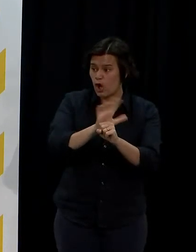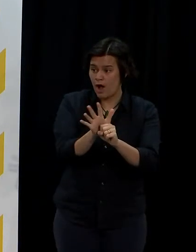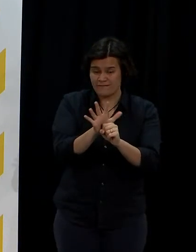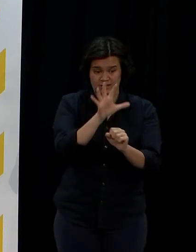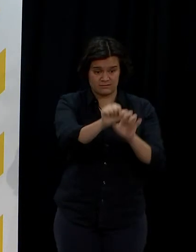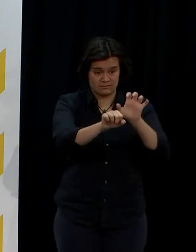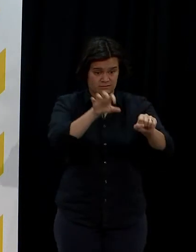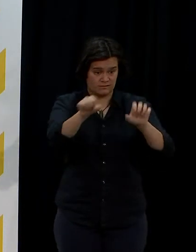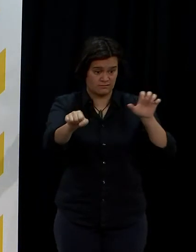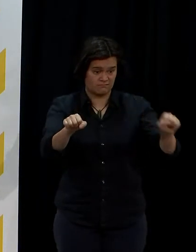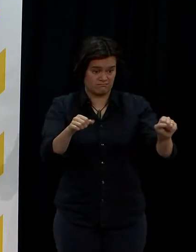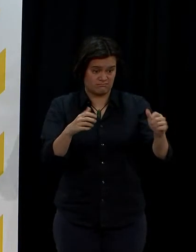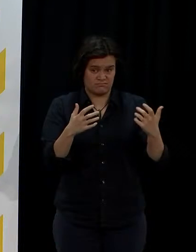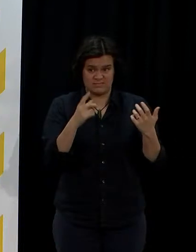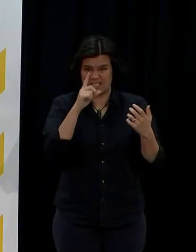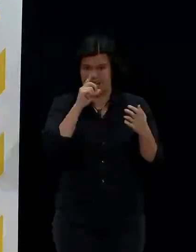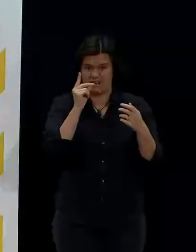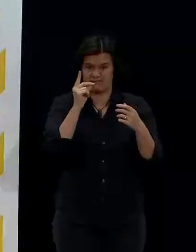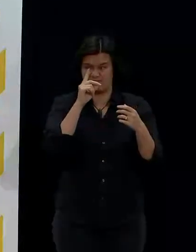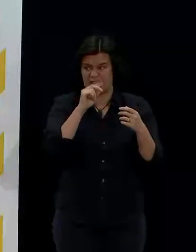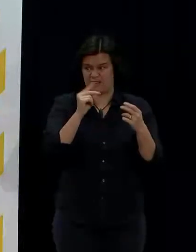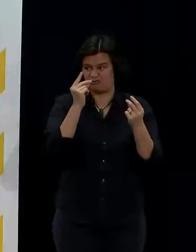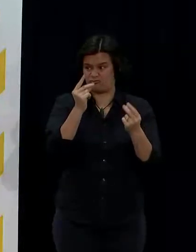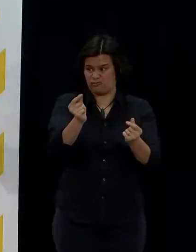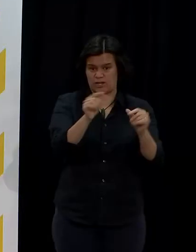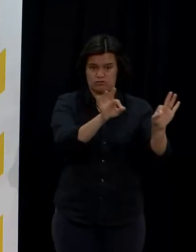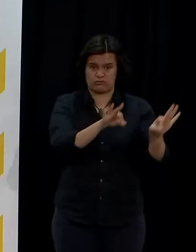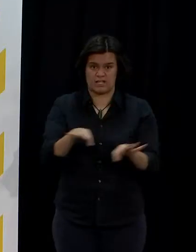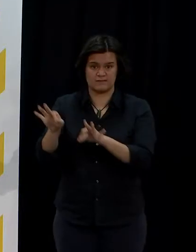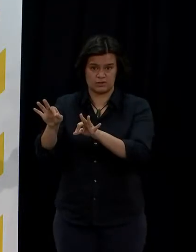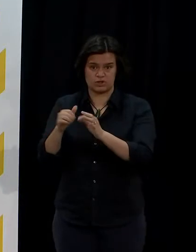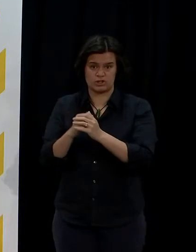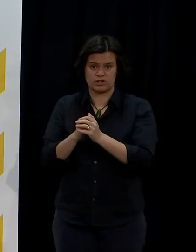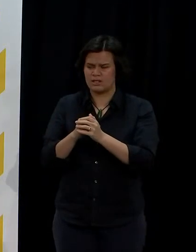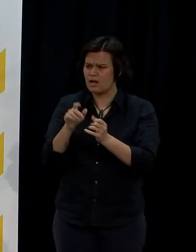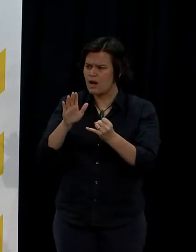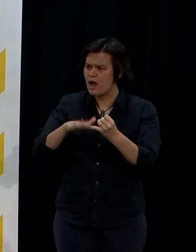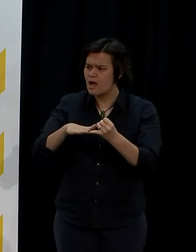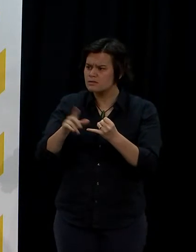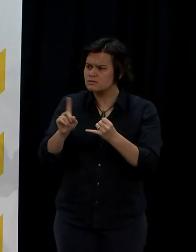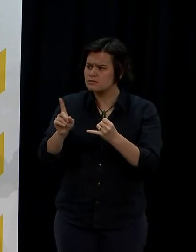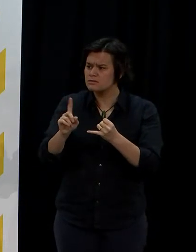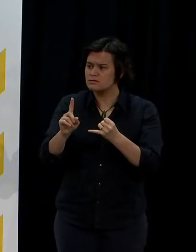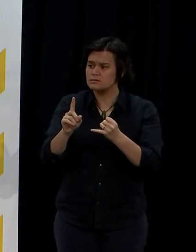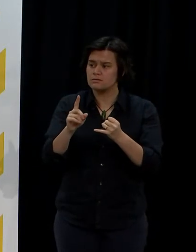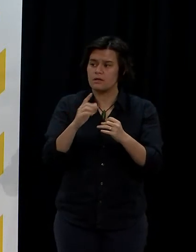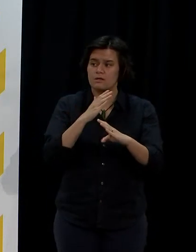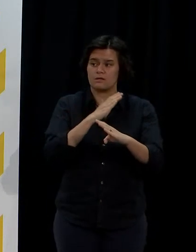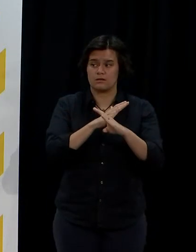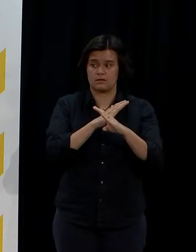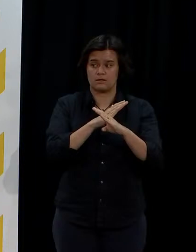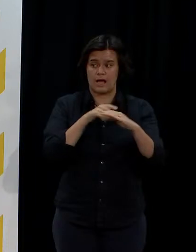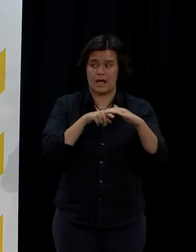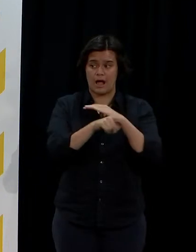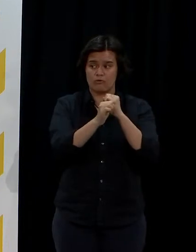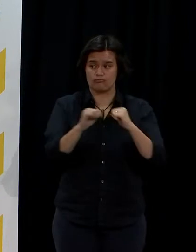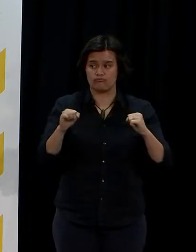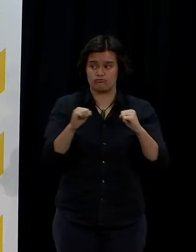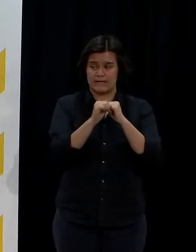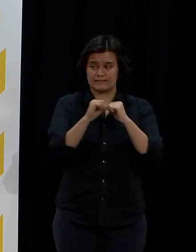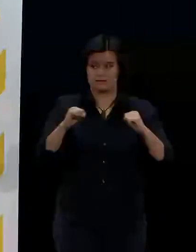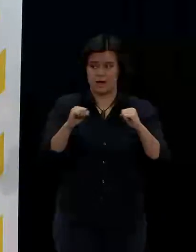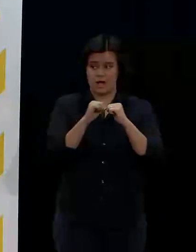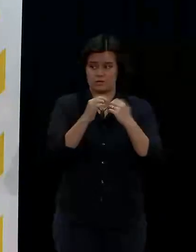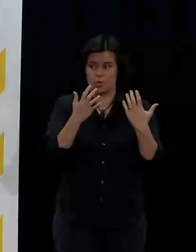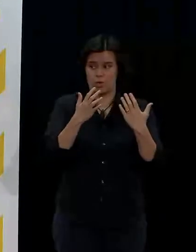matter of transferring. In terms of... Experts saying people should be confined to their rooms because of Delta. Yes. And